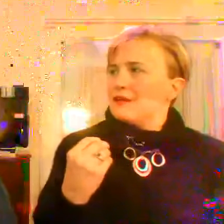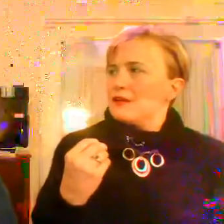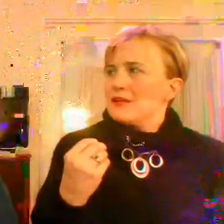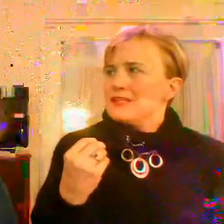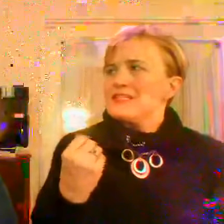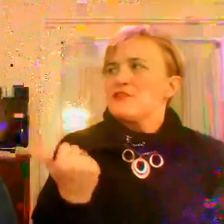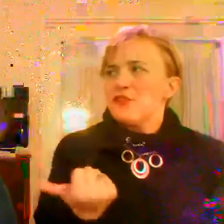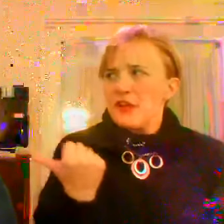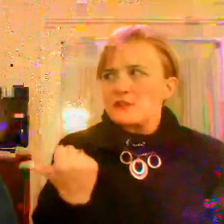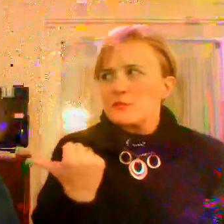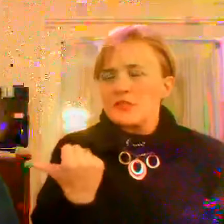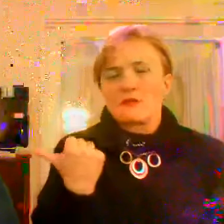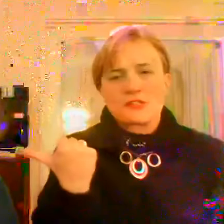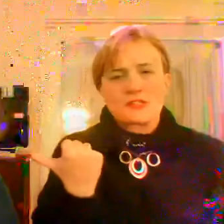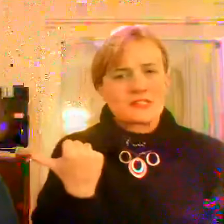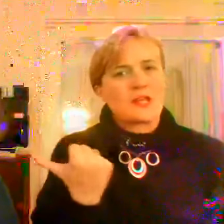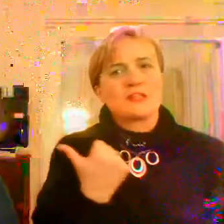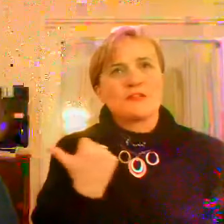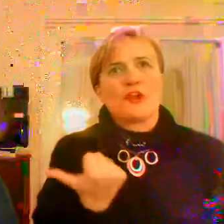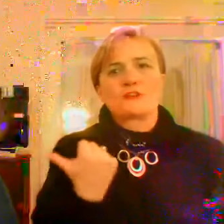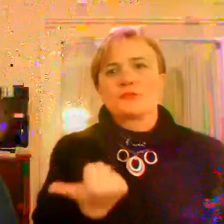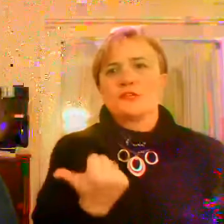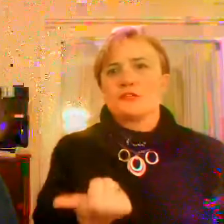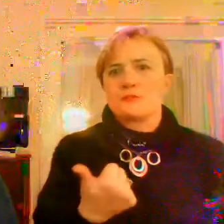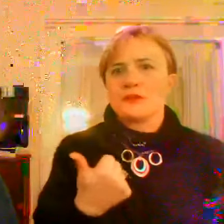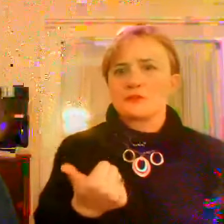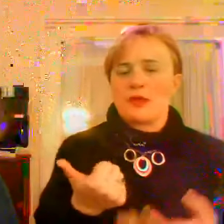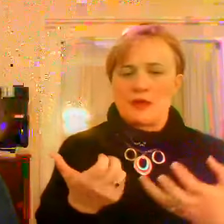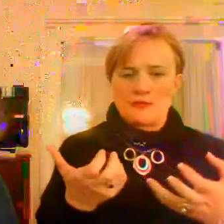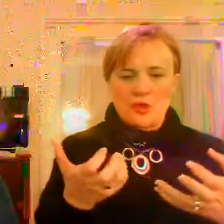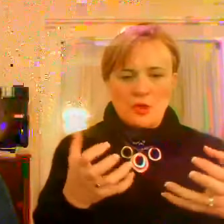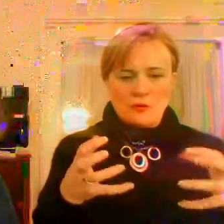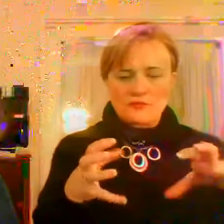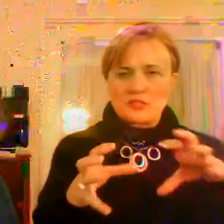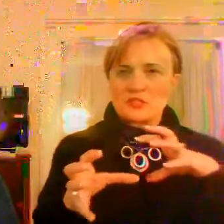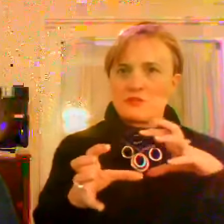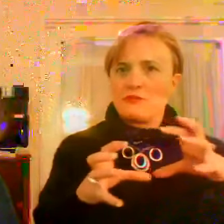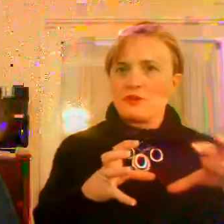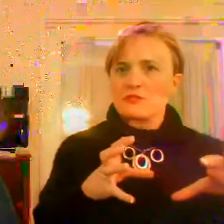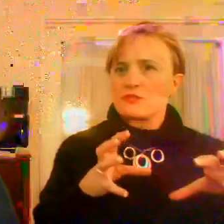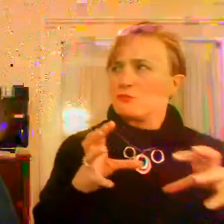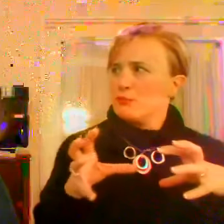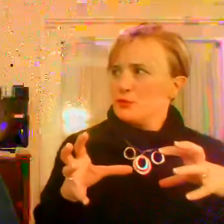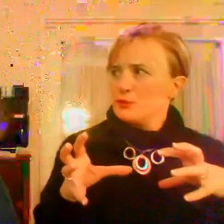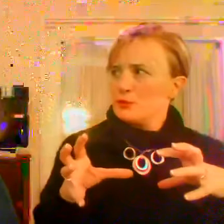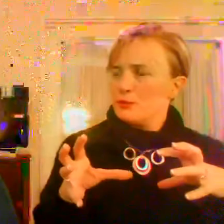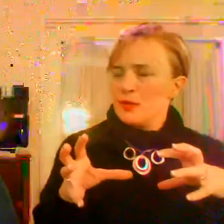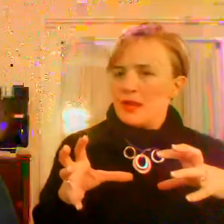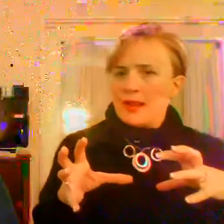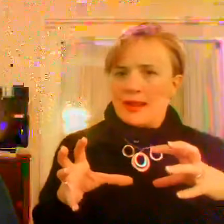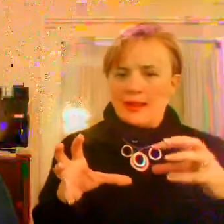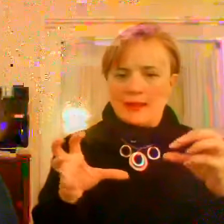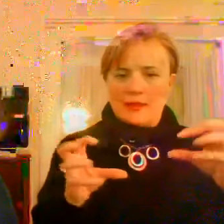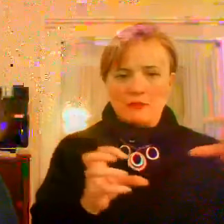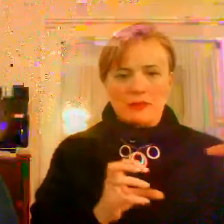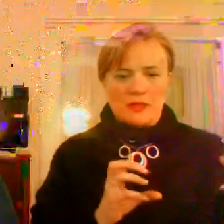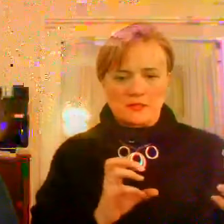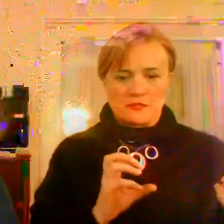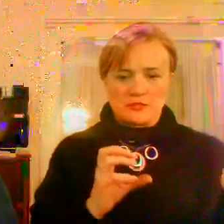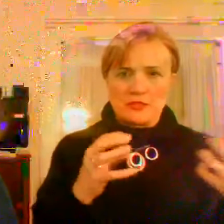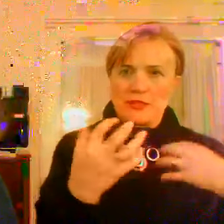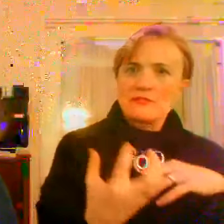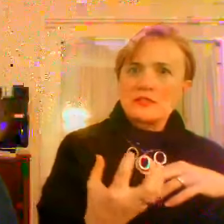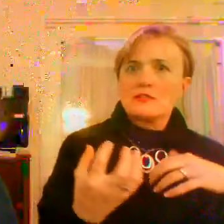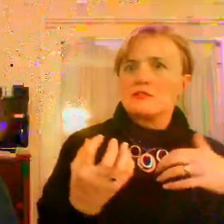different expertise, different expertise. was just going to say that different expertise, because we have, we have such a diverse group and everybody